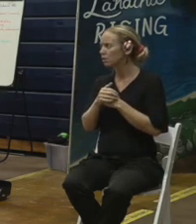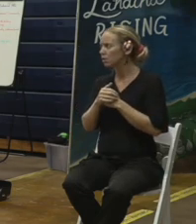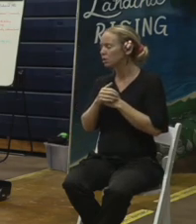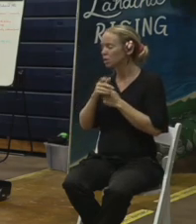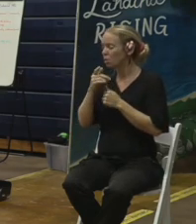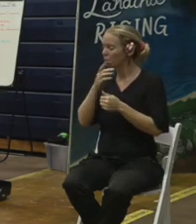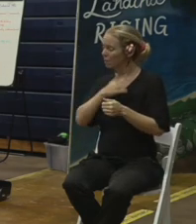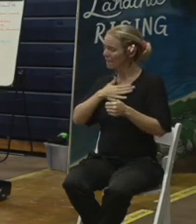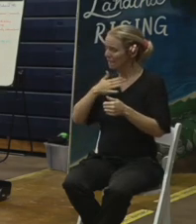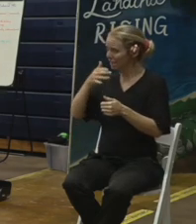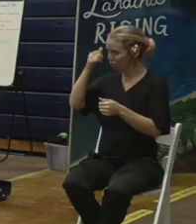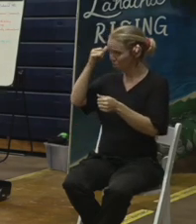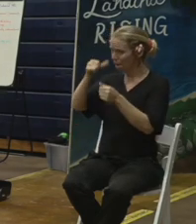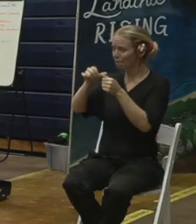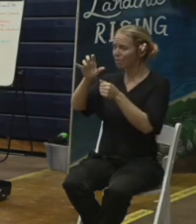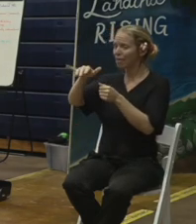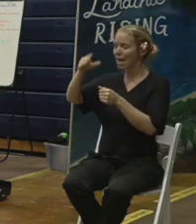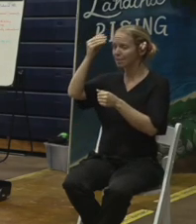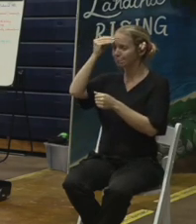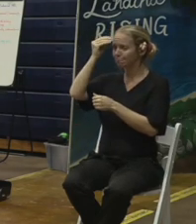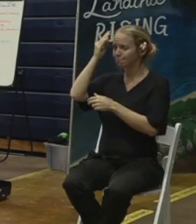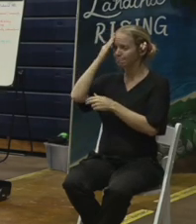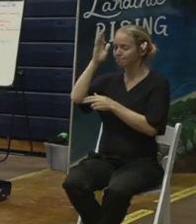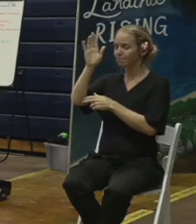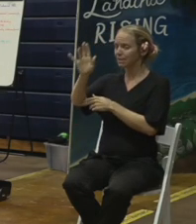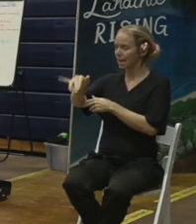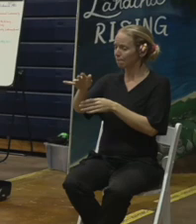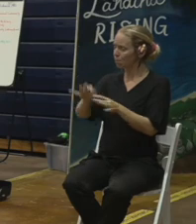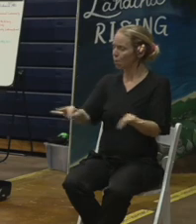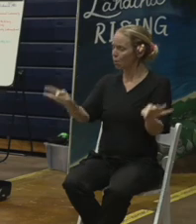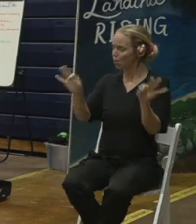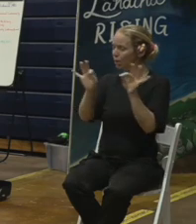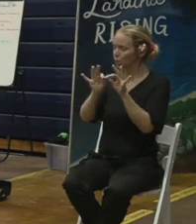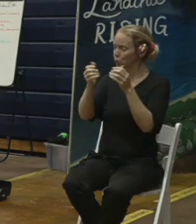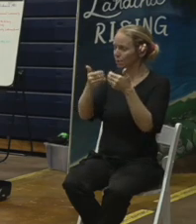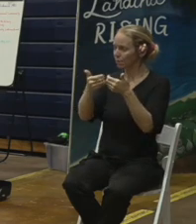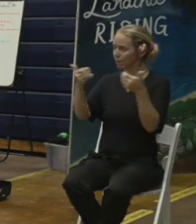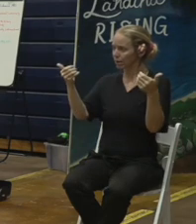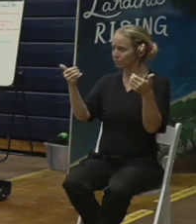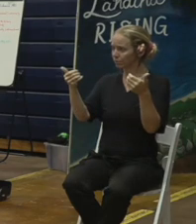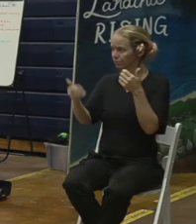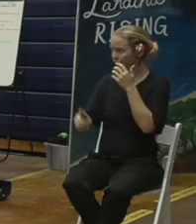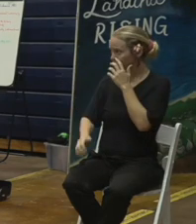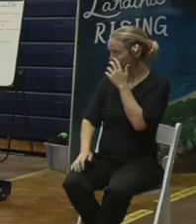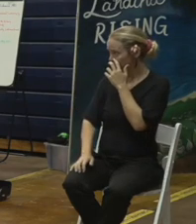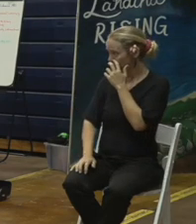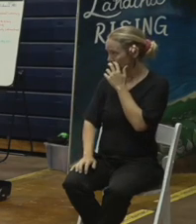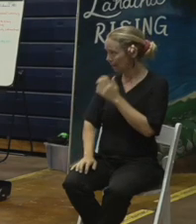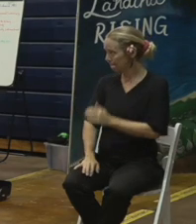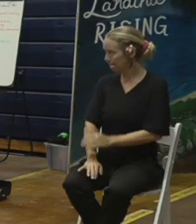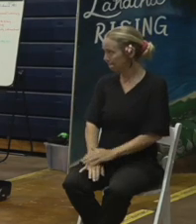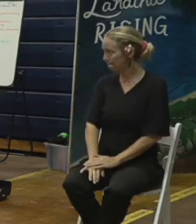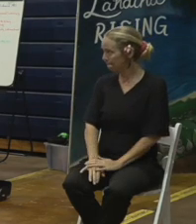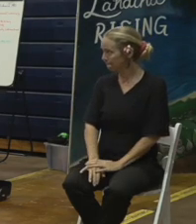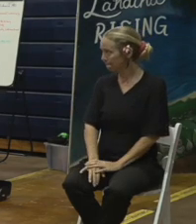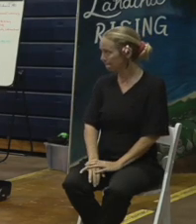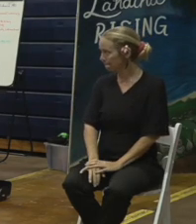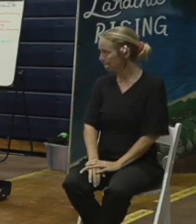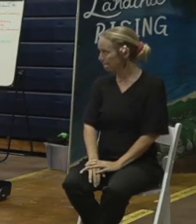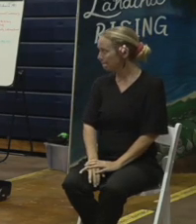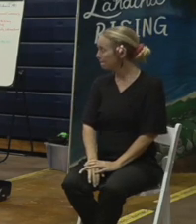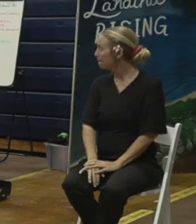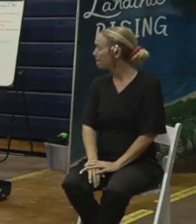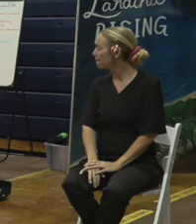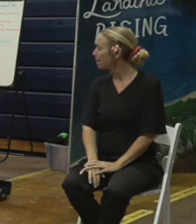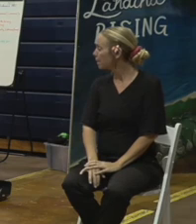in mind so out of respect for the families I did want to share that I have a question I have raised thank you all right let's go back to the questions here